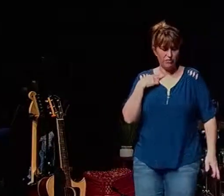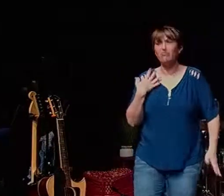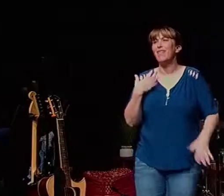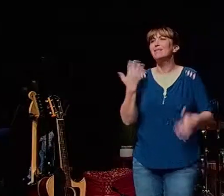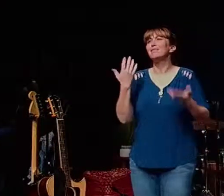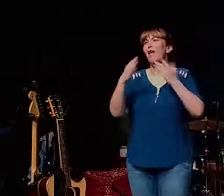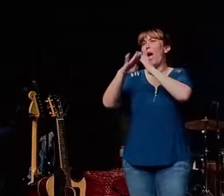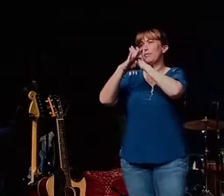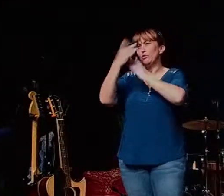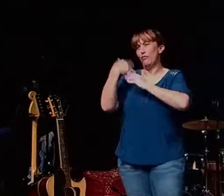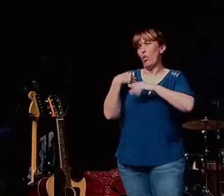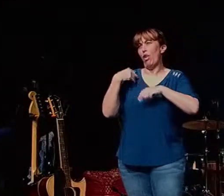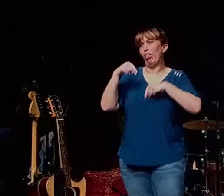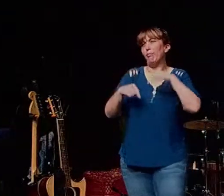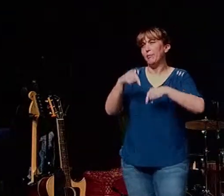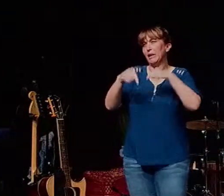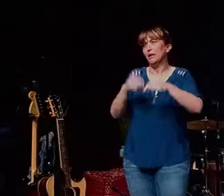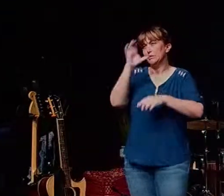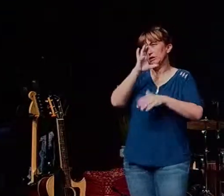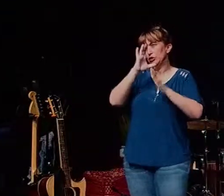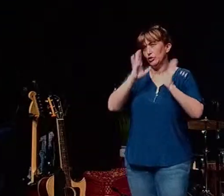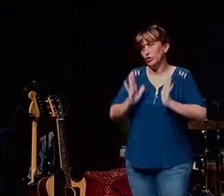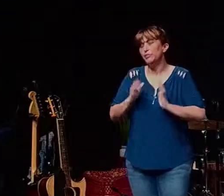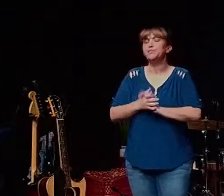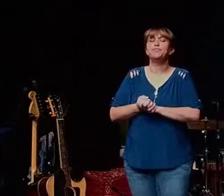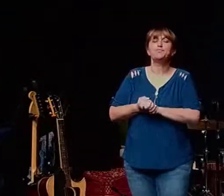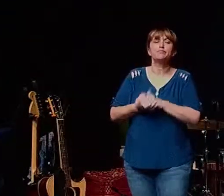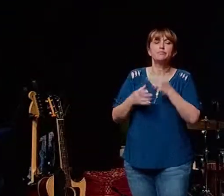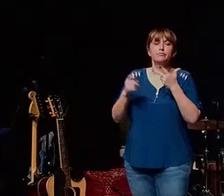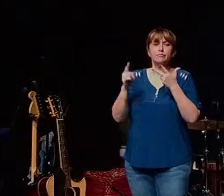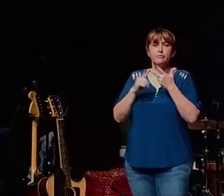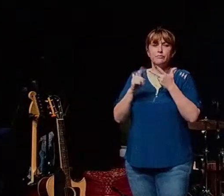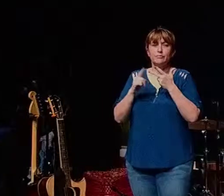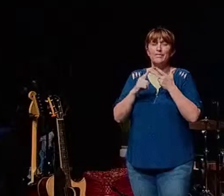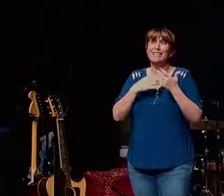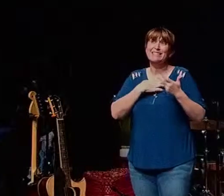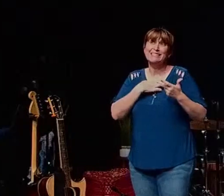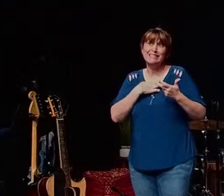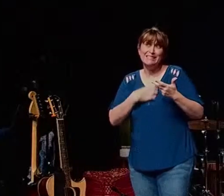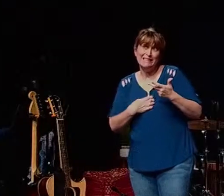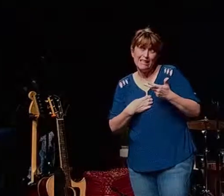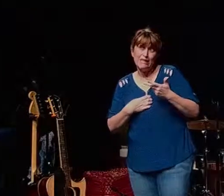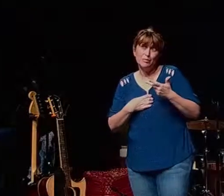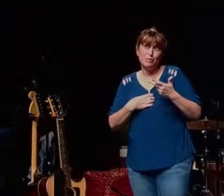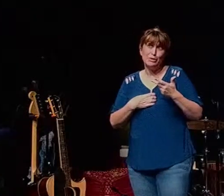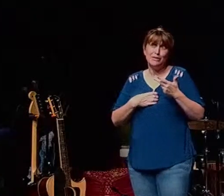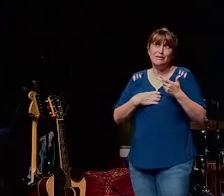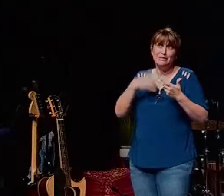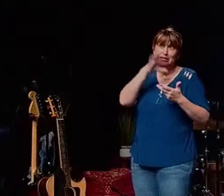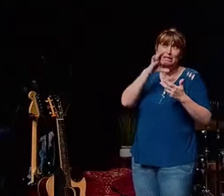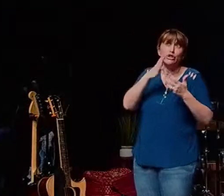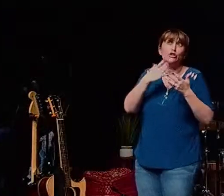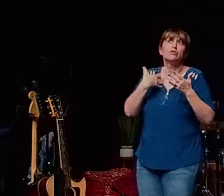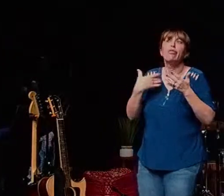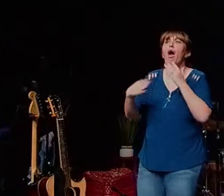limping seeker the the the obstacle for for desperate seeker is hopelessness